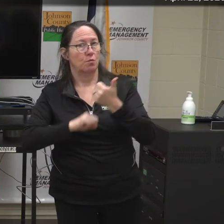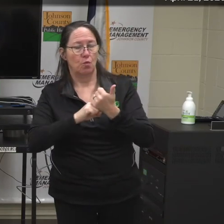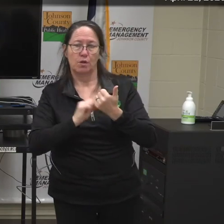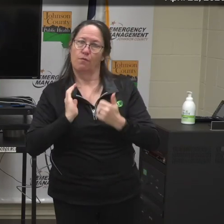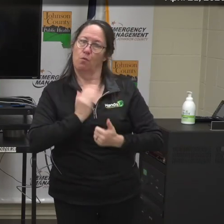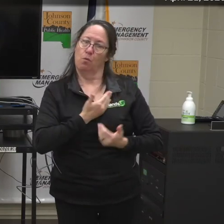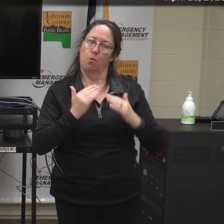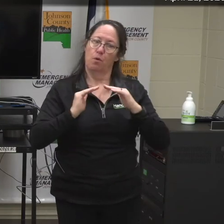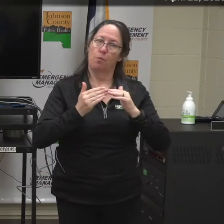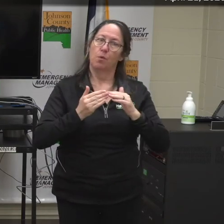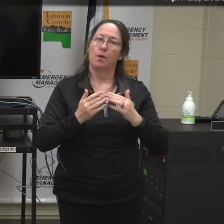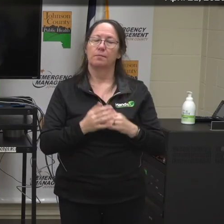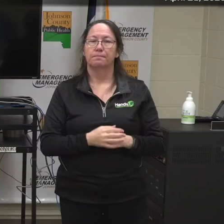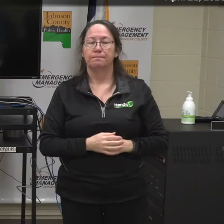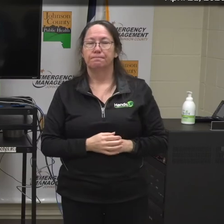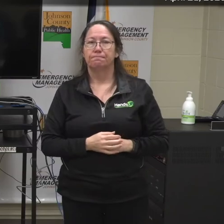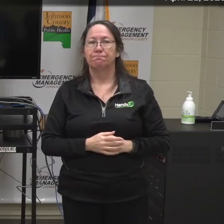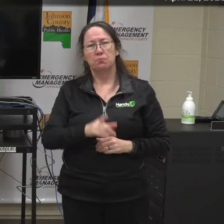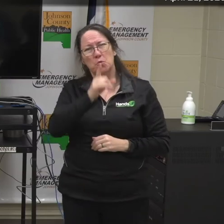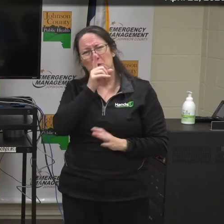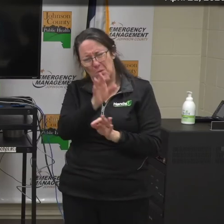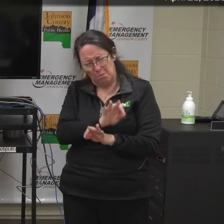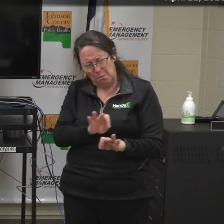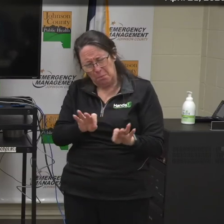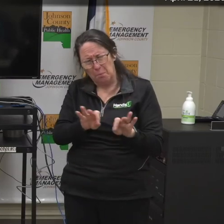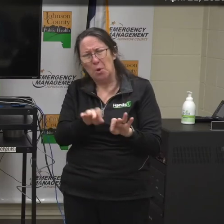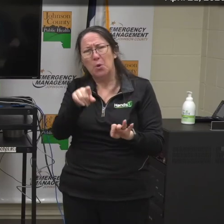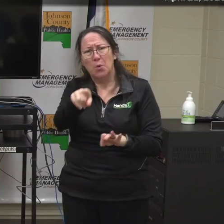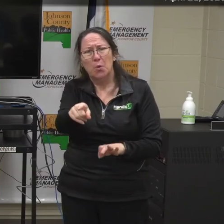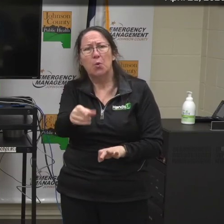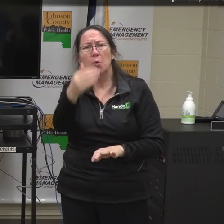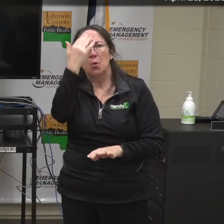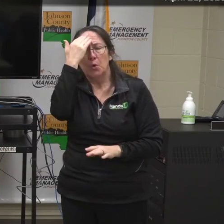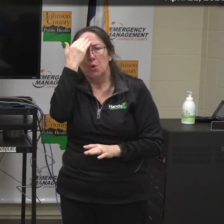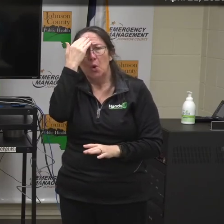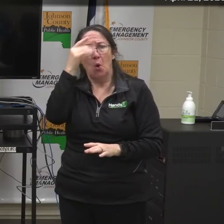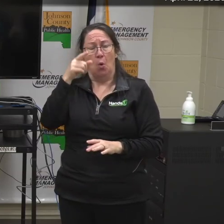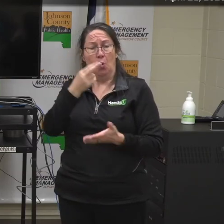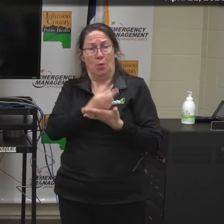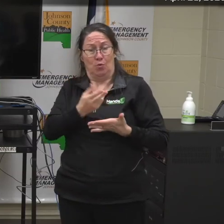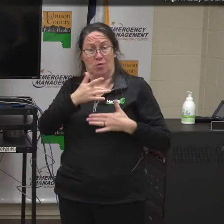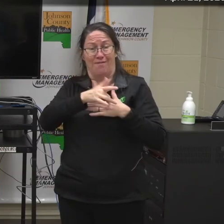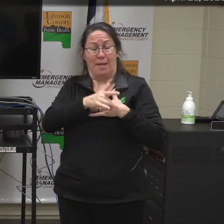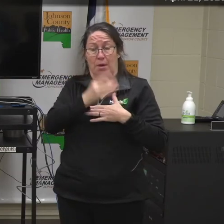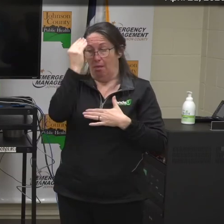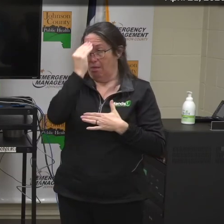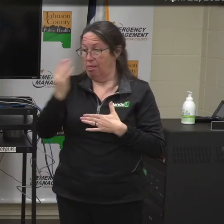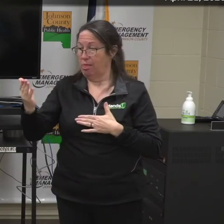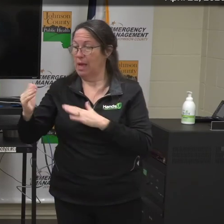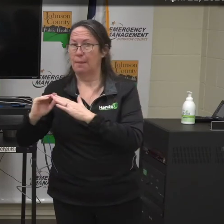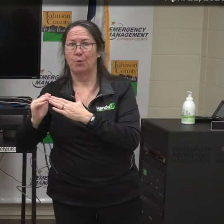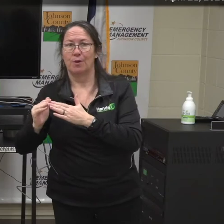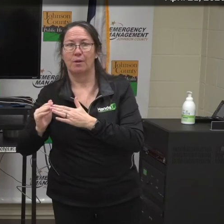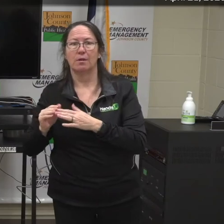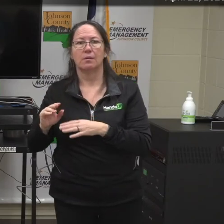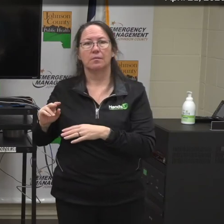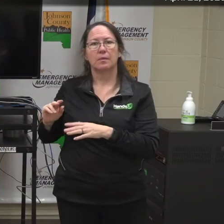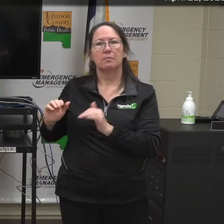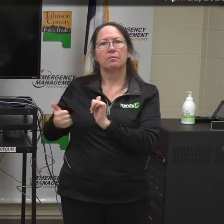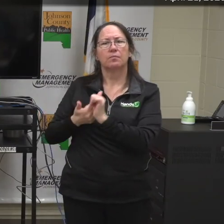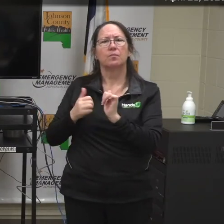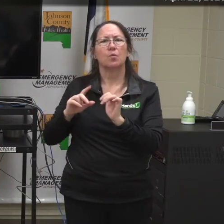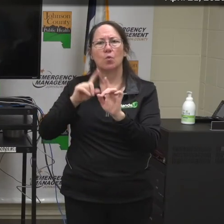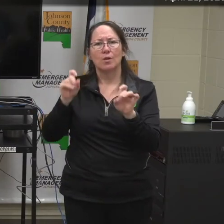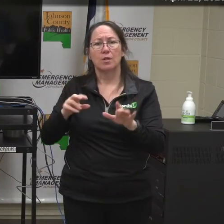folks, and so we really hope that you all will help spread the word. The second question from Sarah. Are these